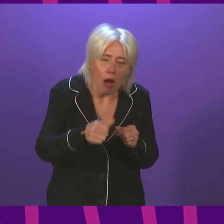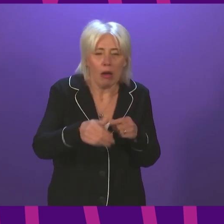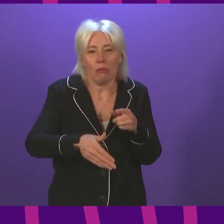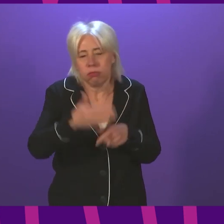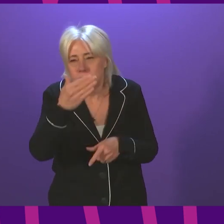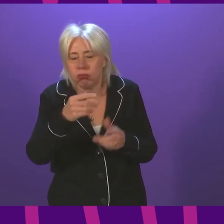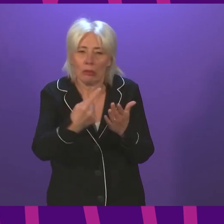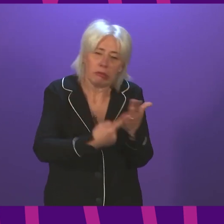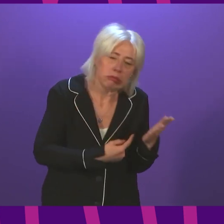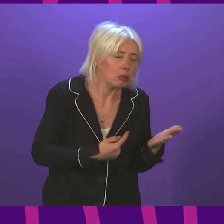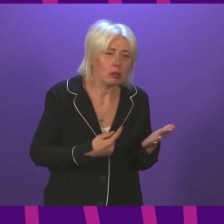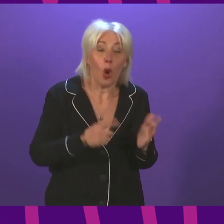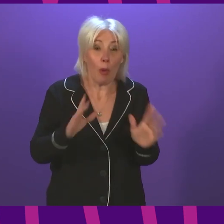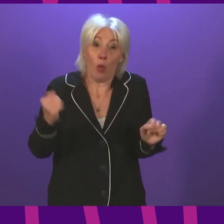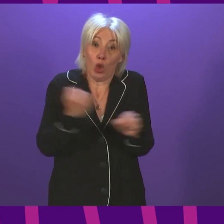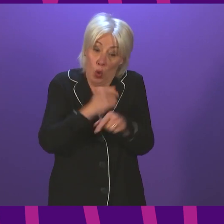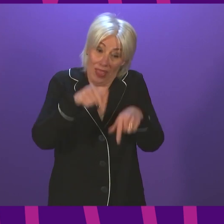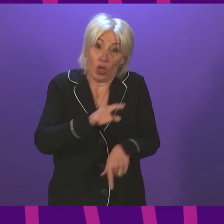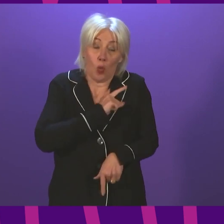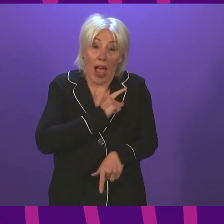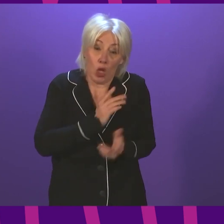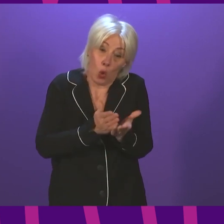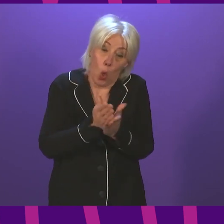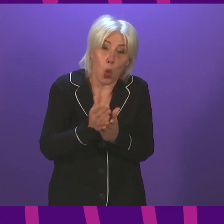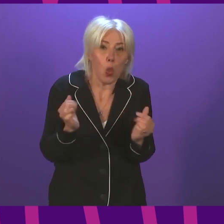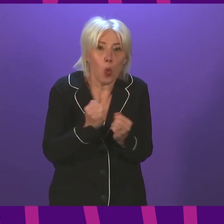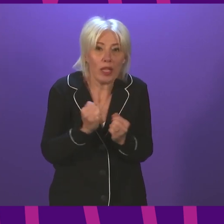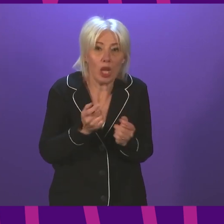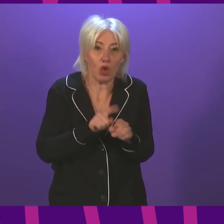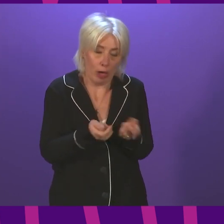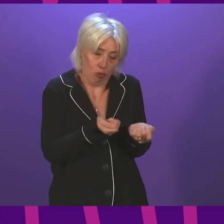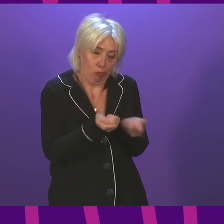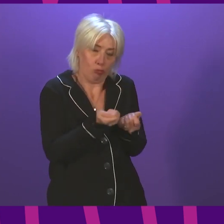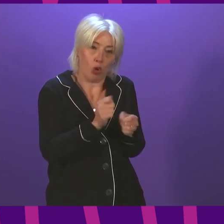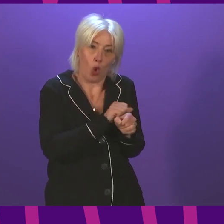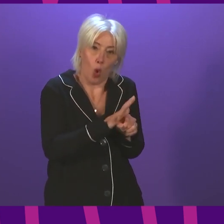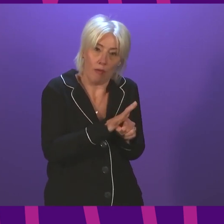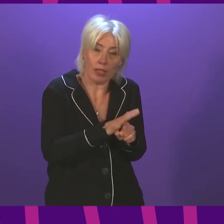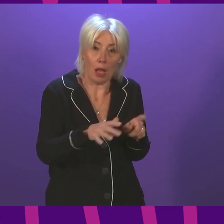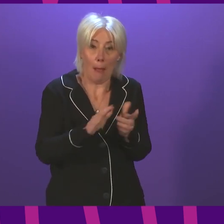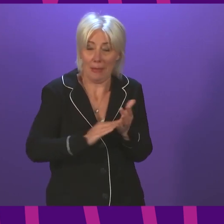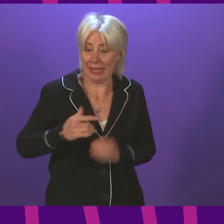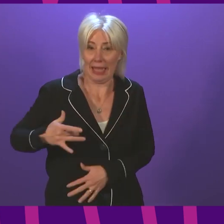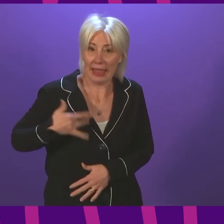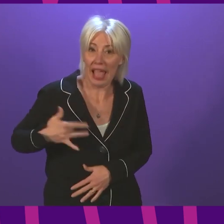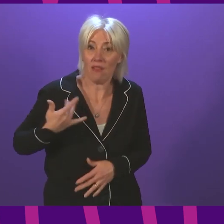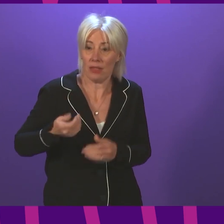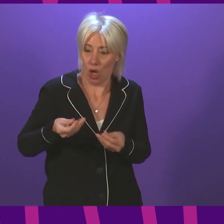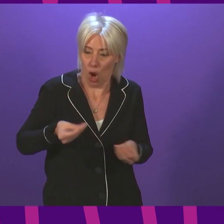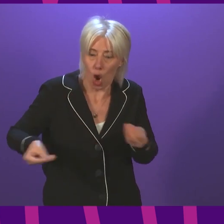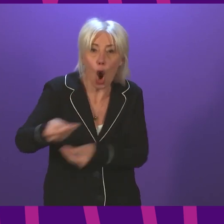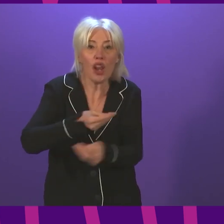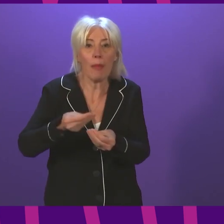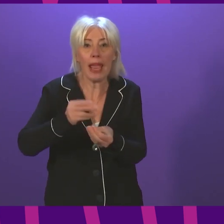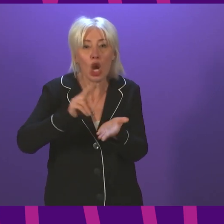doing this to try to get ourselves through a winter with COVID kept under control and the economy and our lives operating as normally as